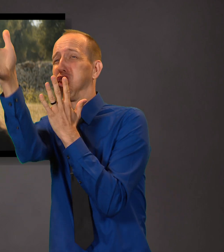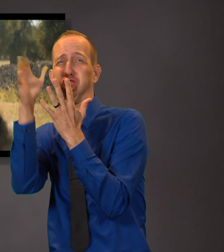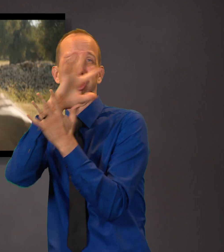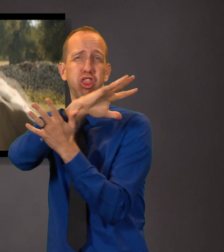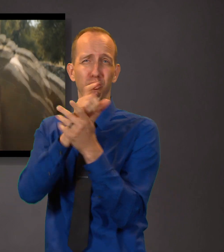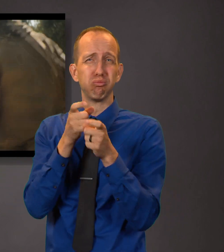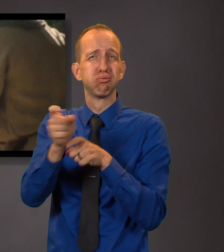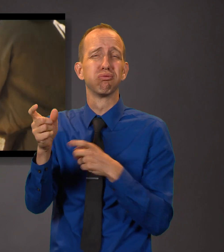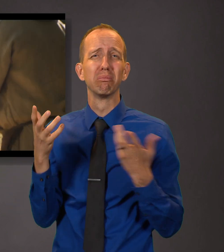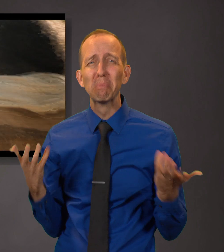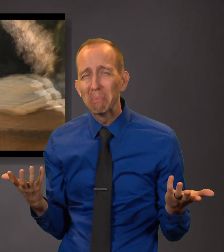Lord!